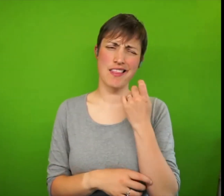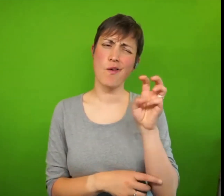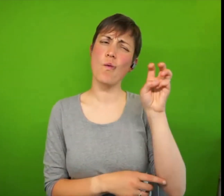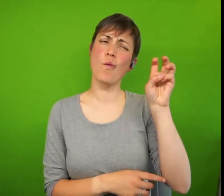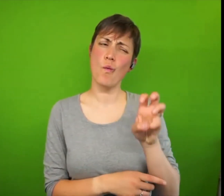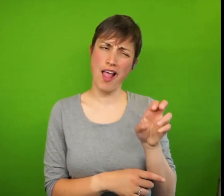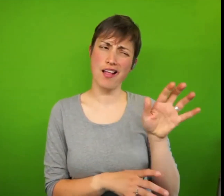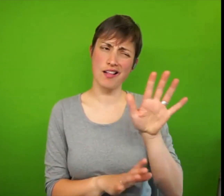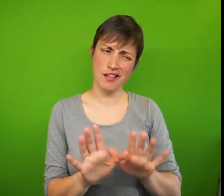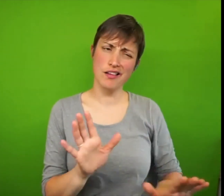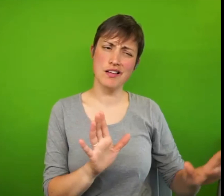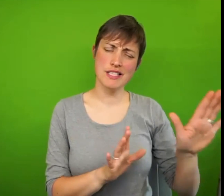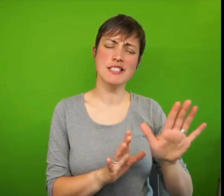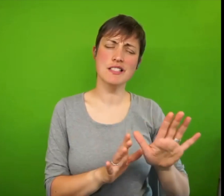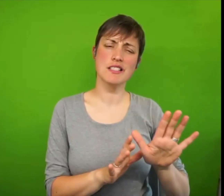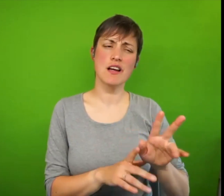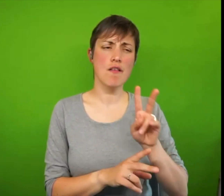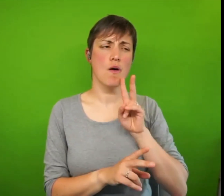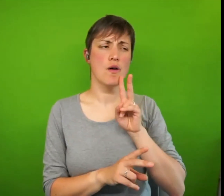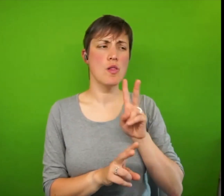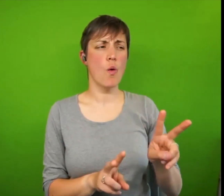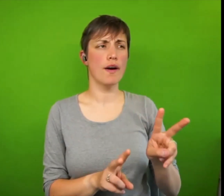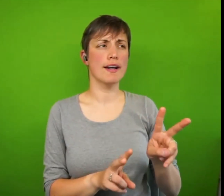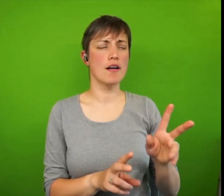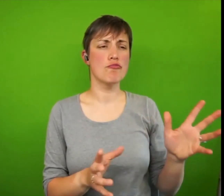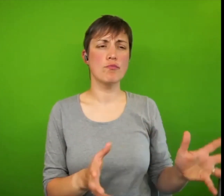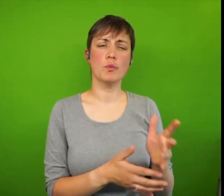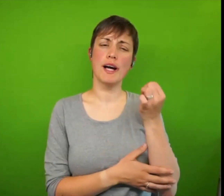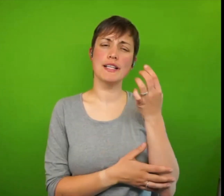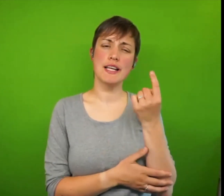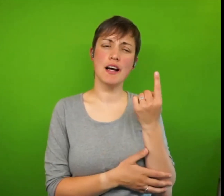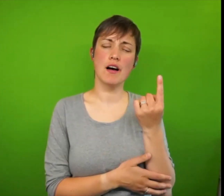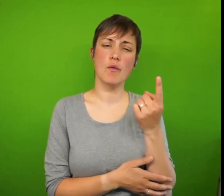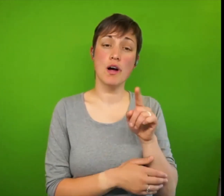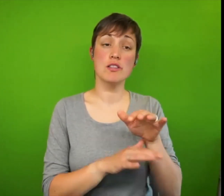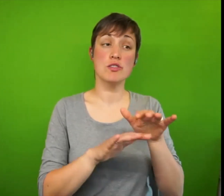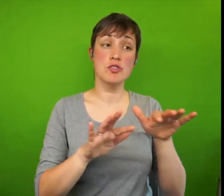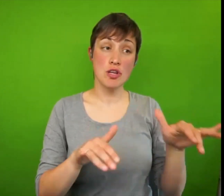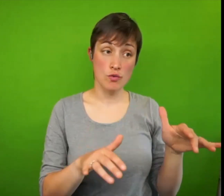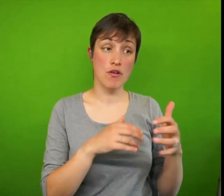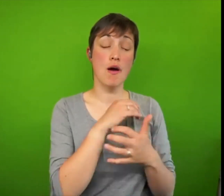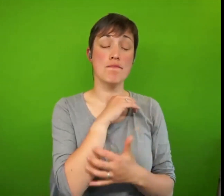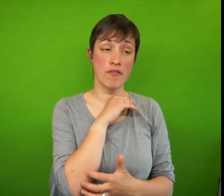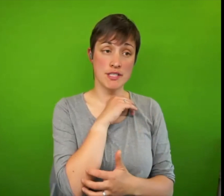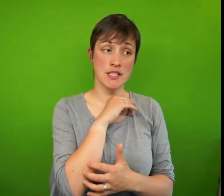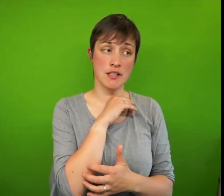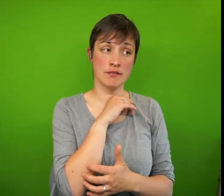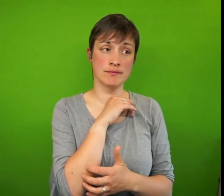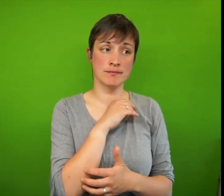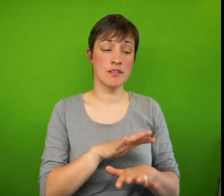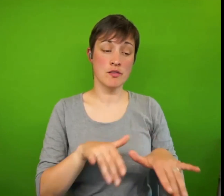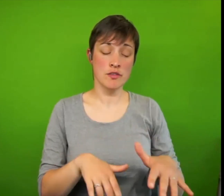or has promoted the idea of poverty at children child poverty as a children's rights issue.